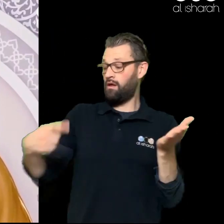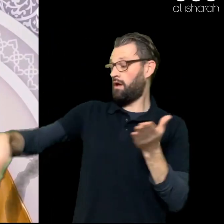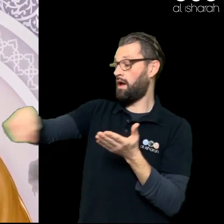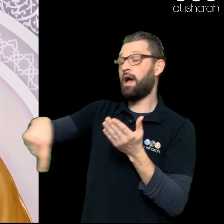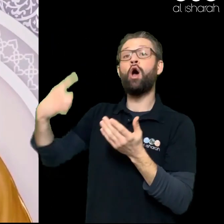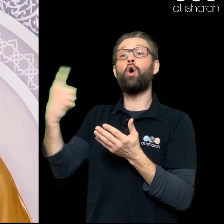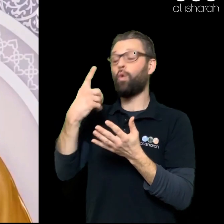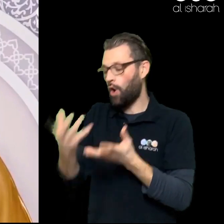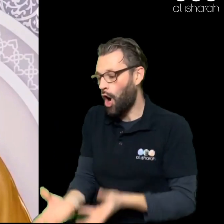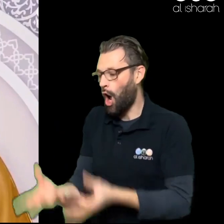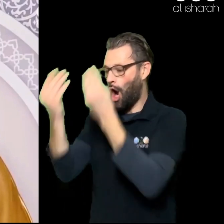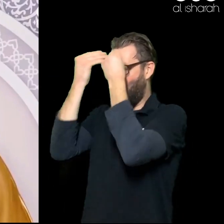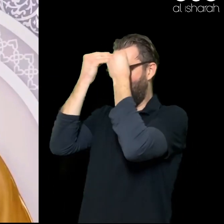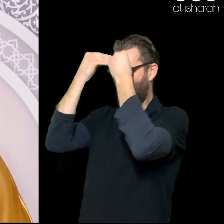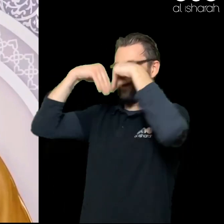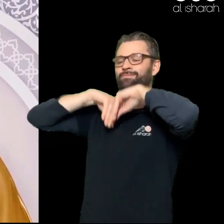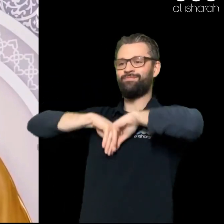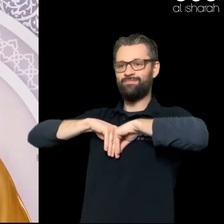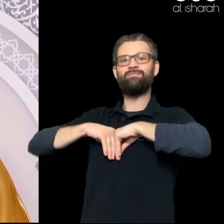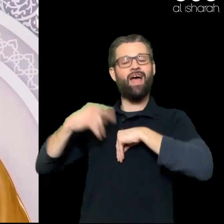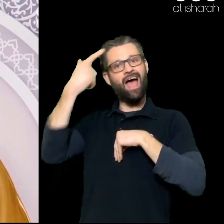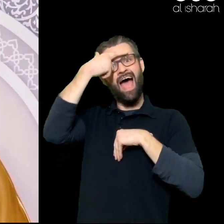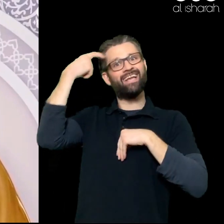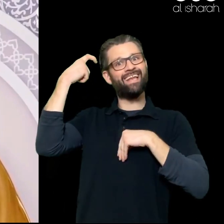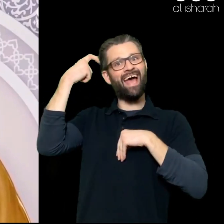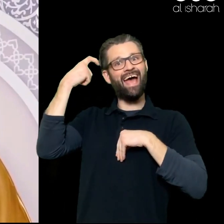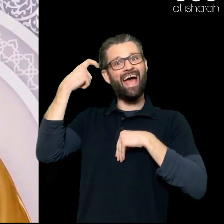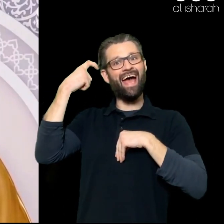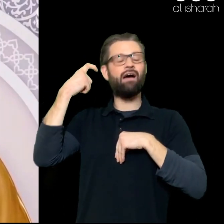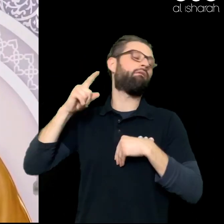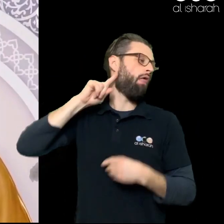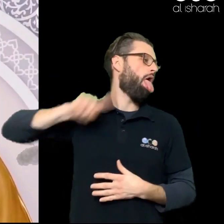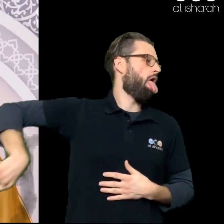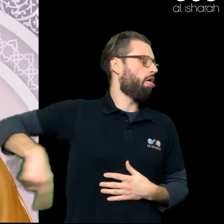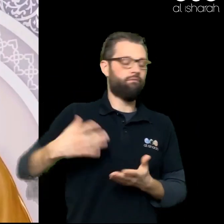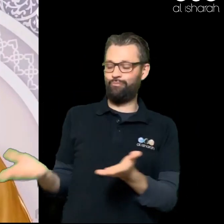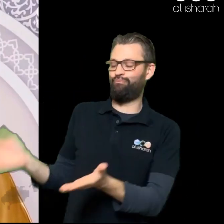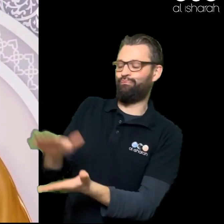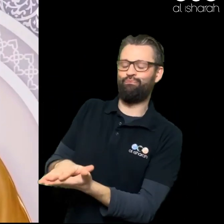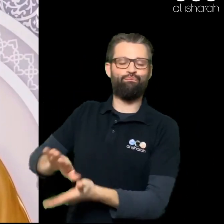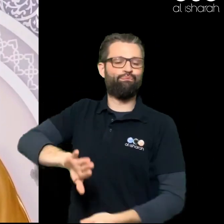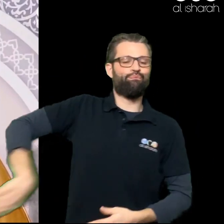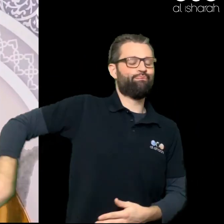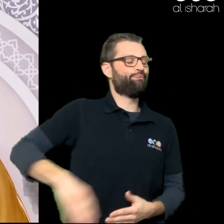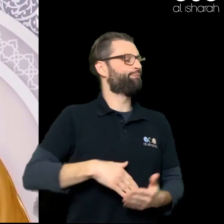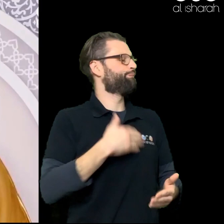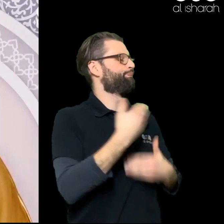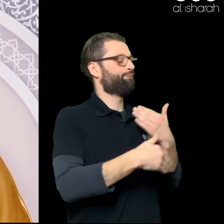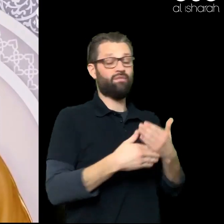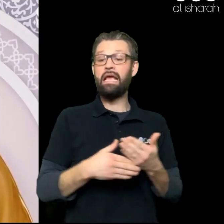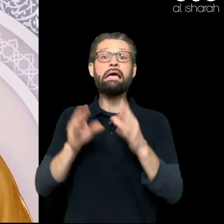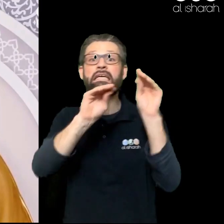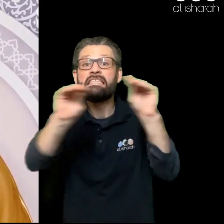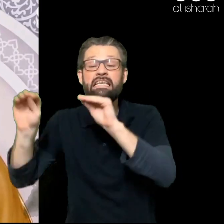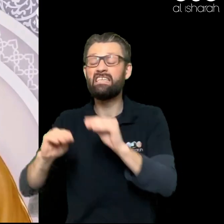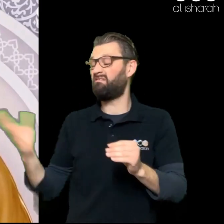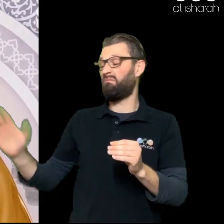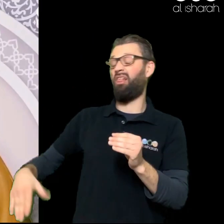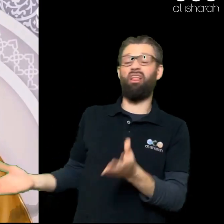brothers My sisters Allah subhanahu wa ta'ala Definitely will elevate us Through his word Through the Quran Make an